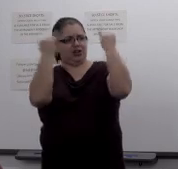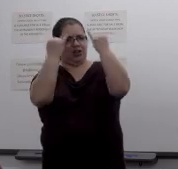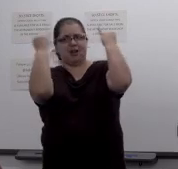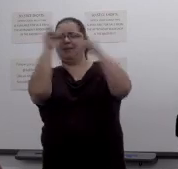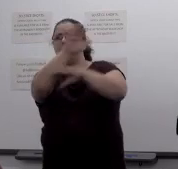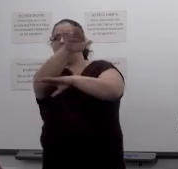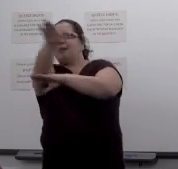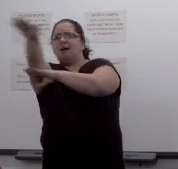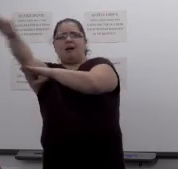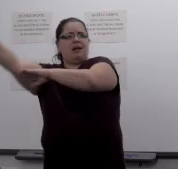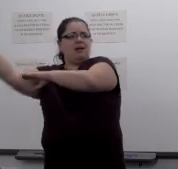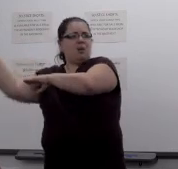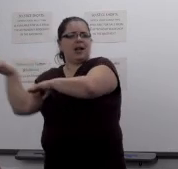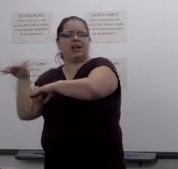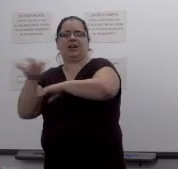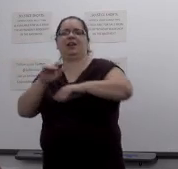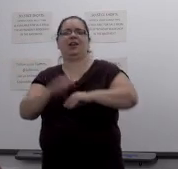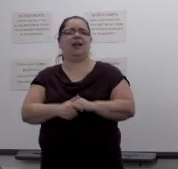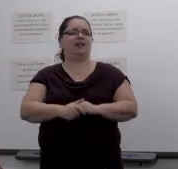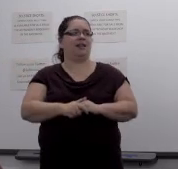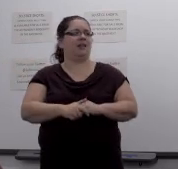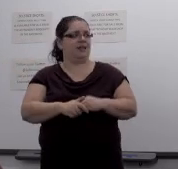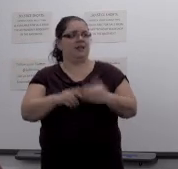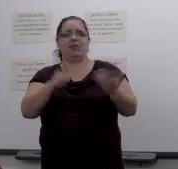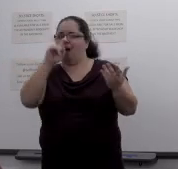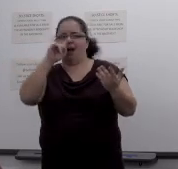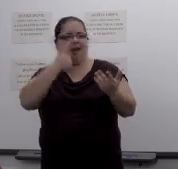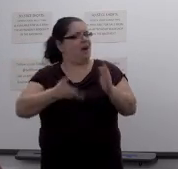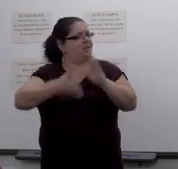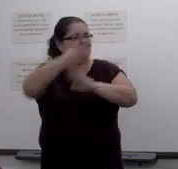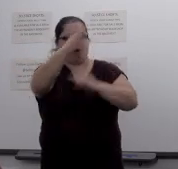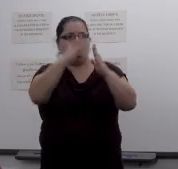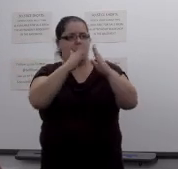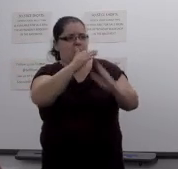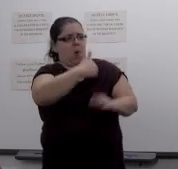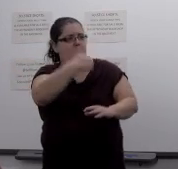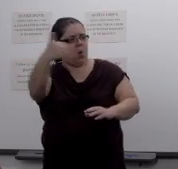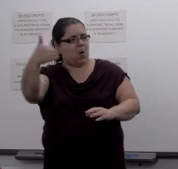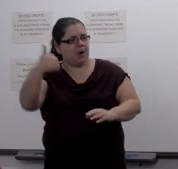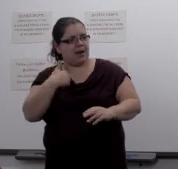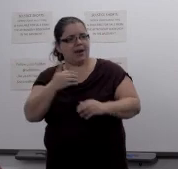sheep are in the wilderness, so I cannot come home this morning.